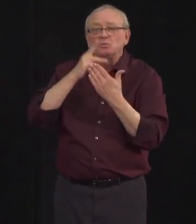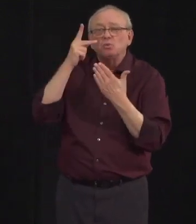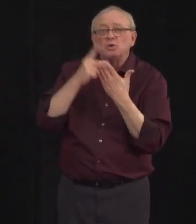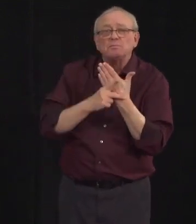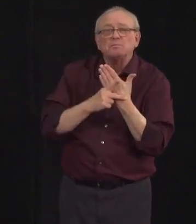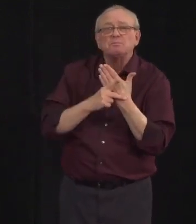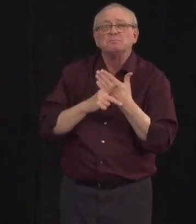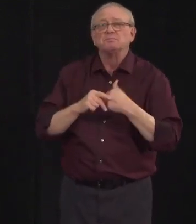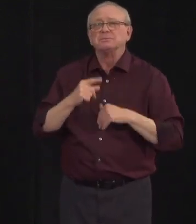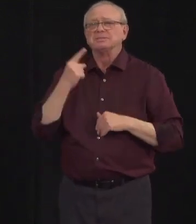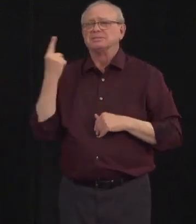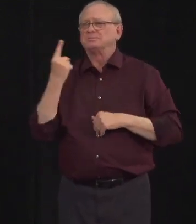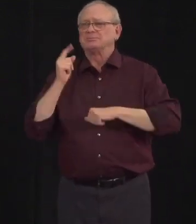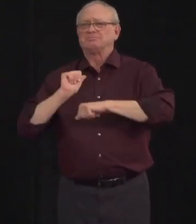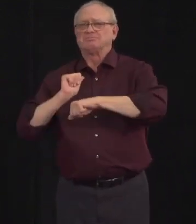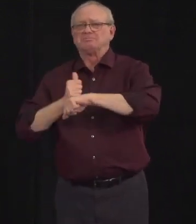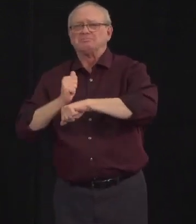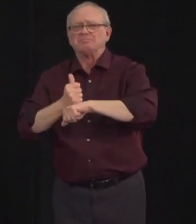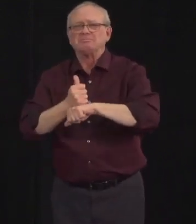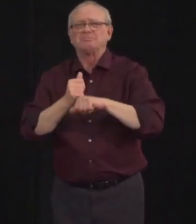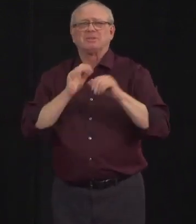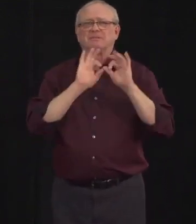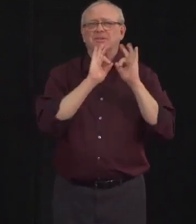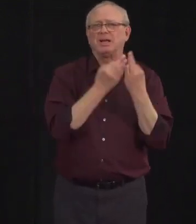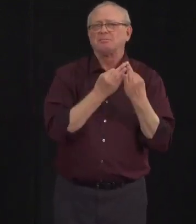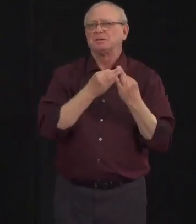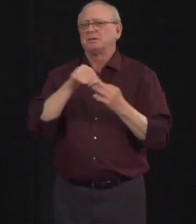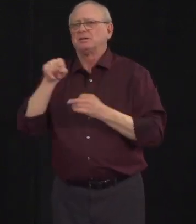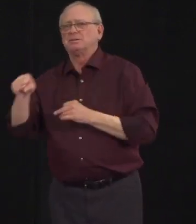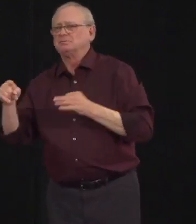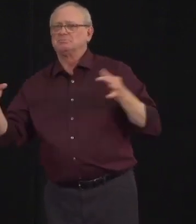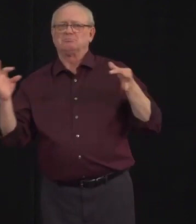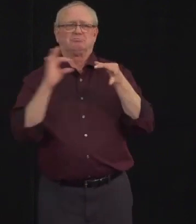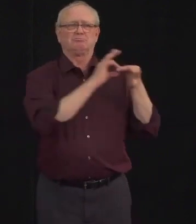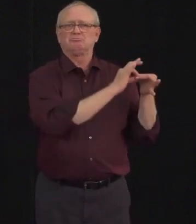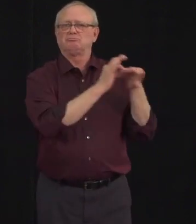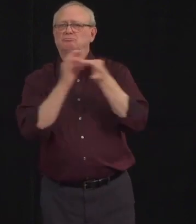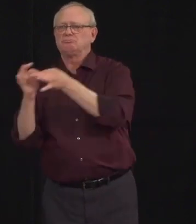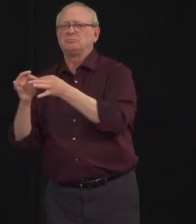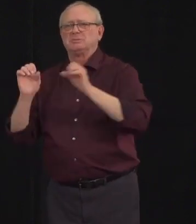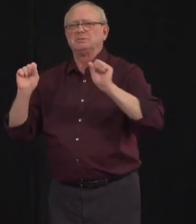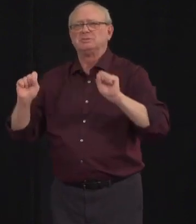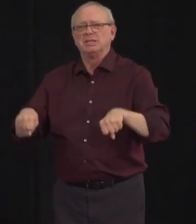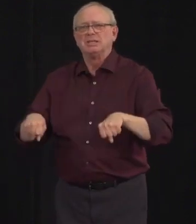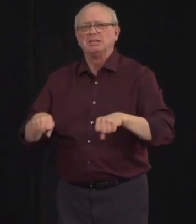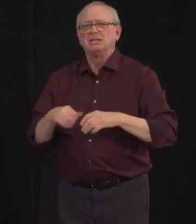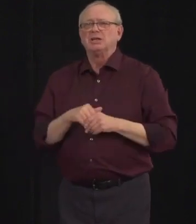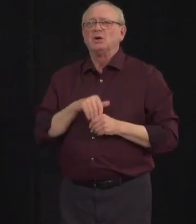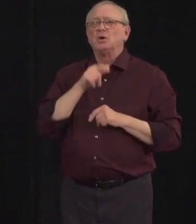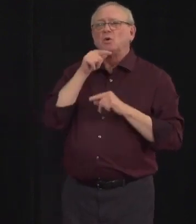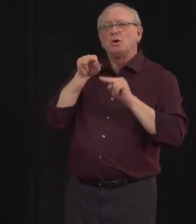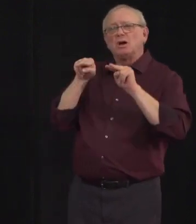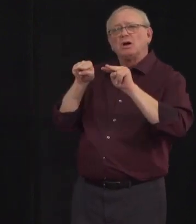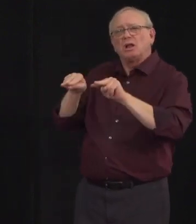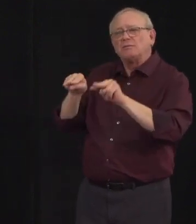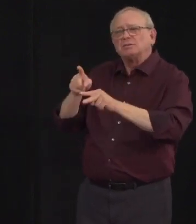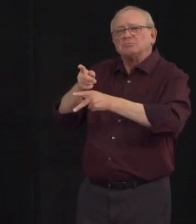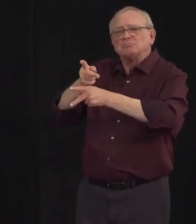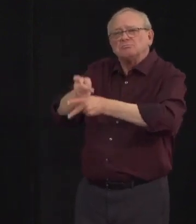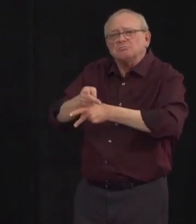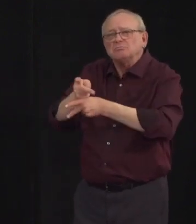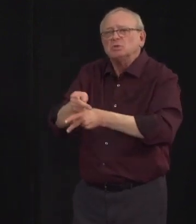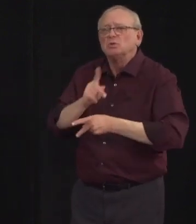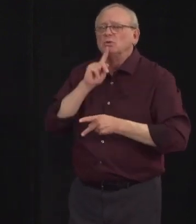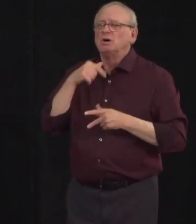as possible. We are very thankful for our care teams and all that they do to support our residents during this difficult and somewhat confusing